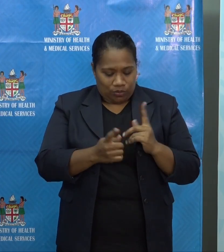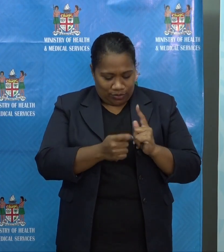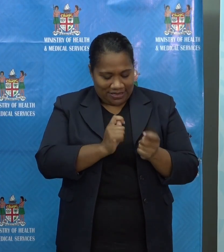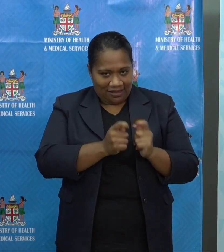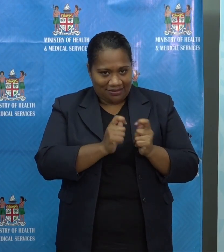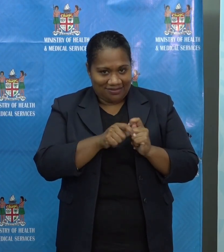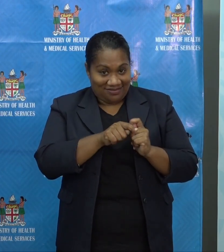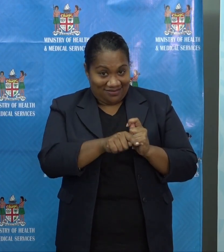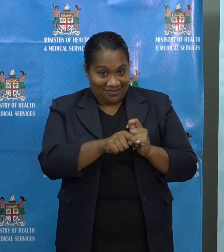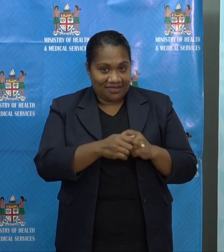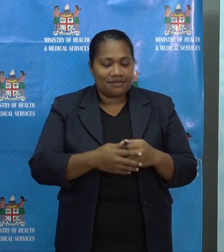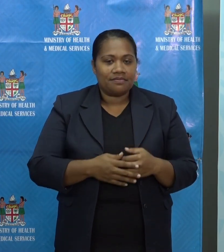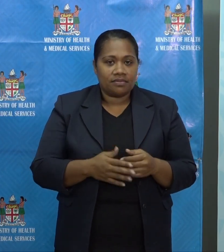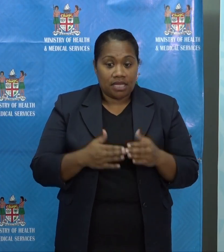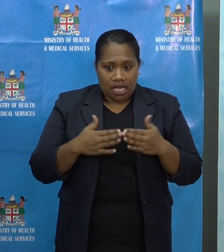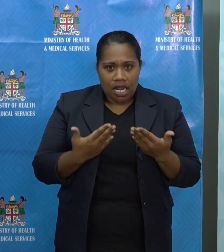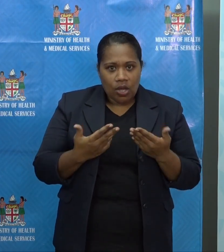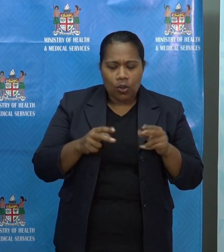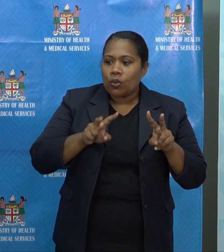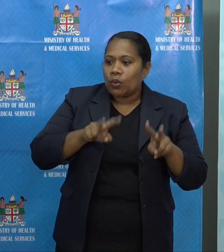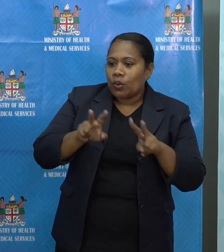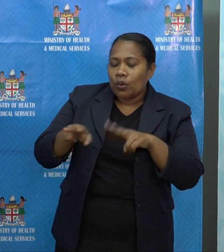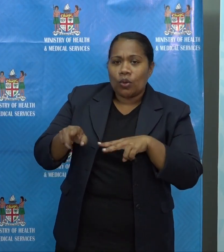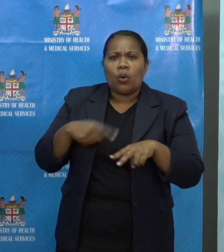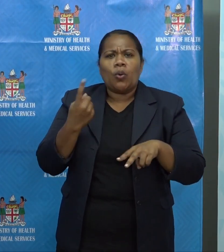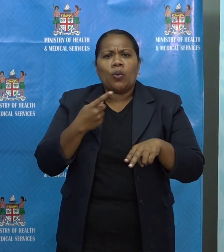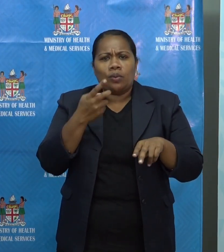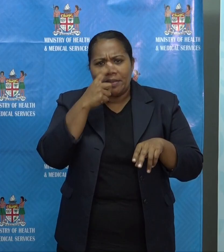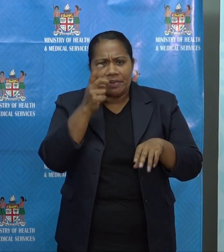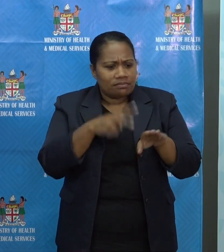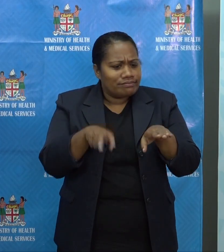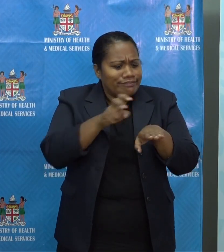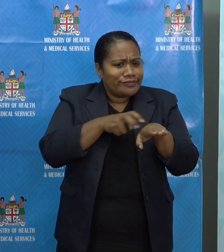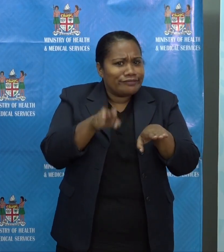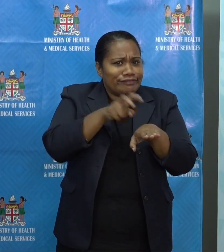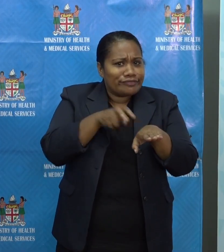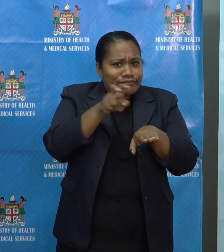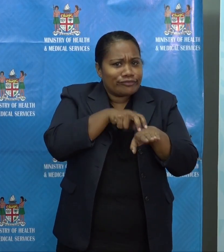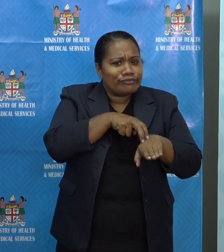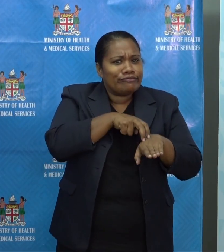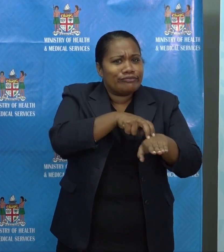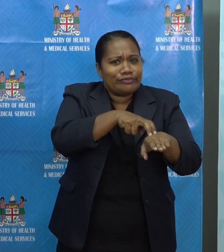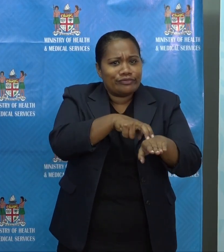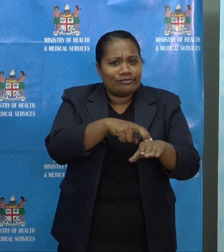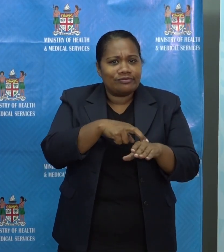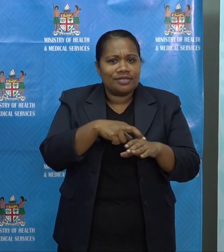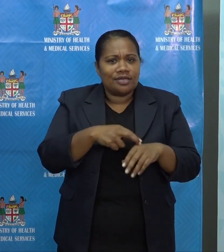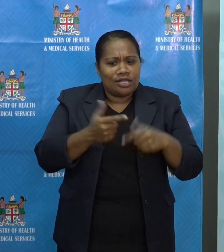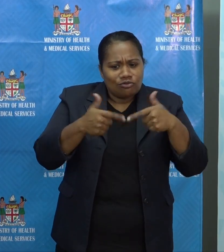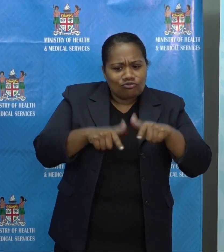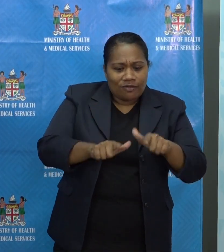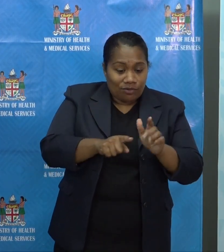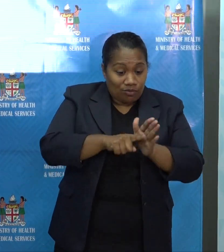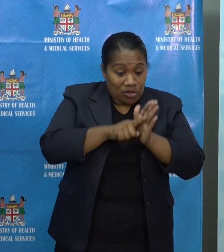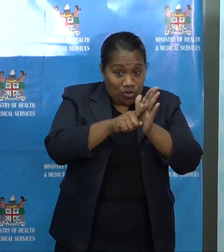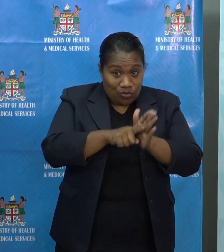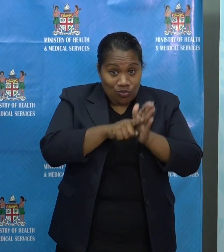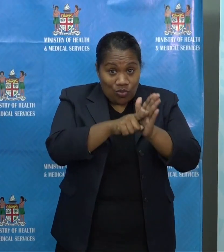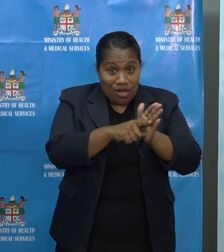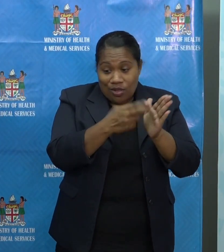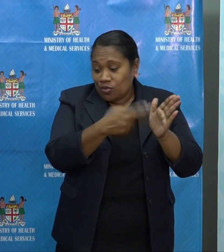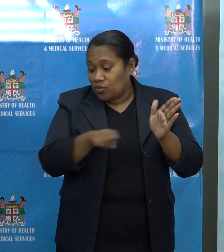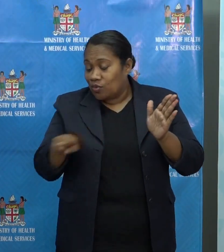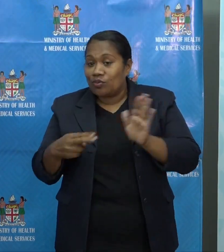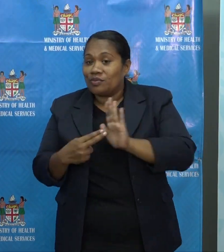Now we are just looking for the passengers of that minibus that travel from the Lutoka minibus 10 to